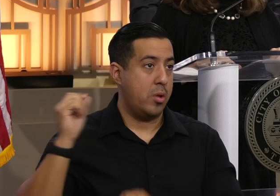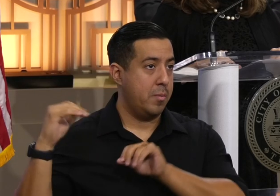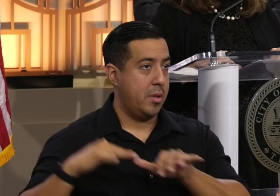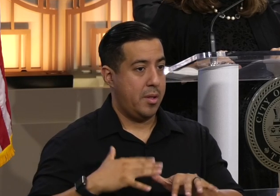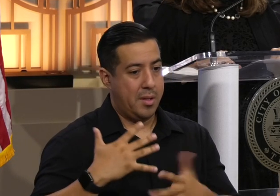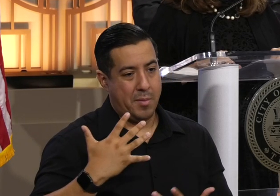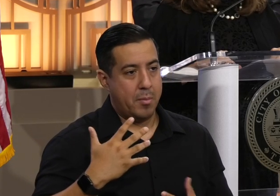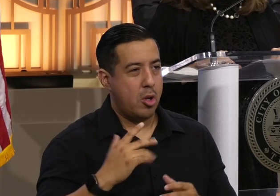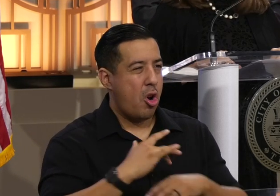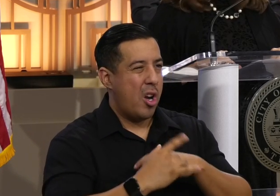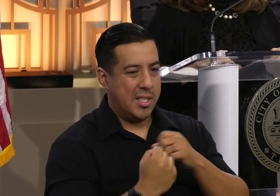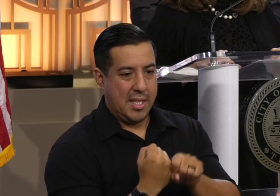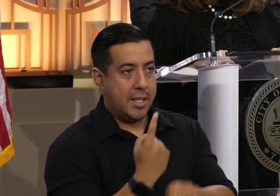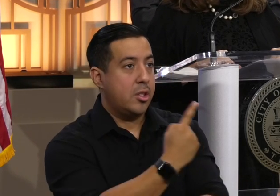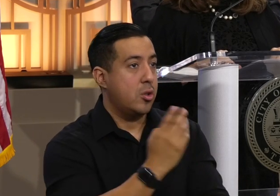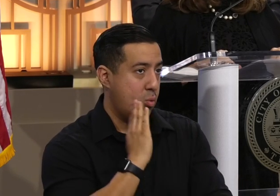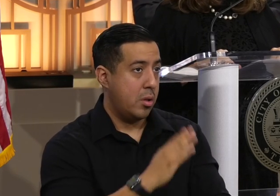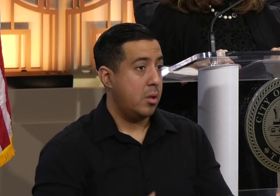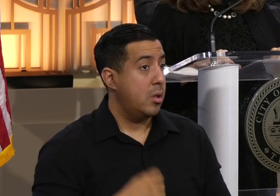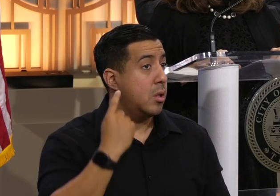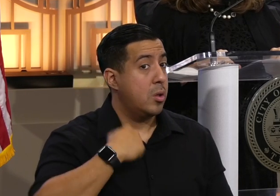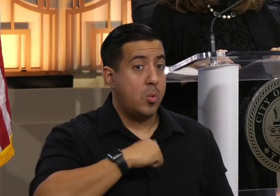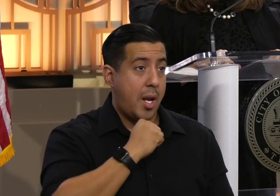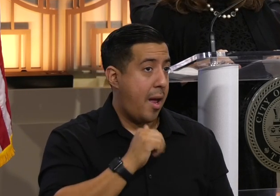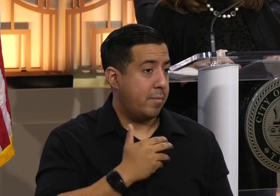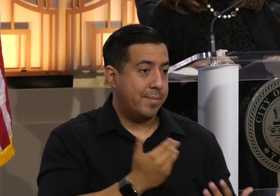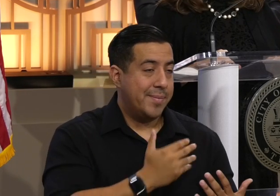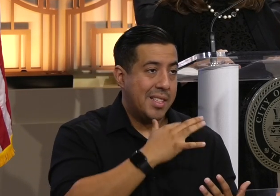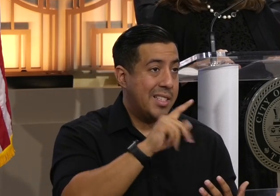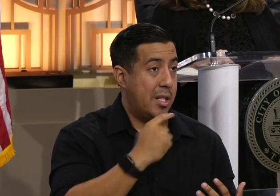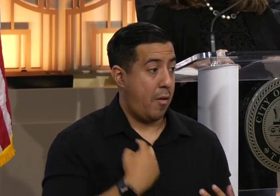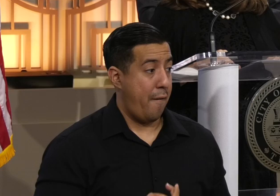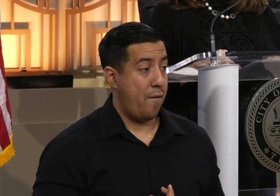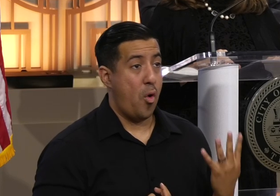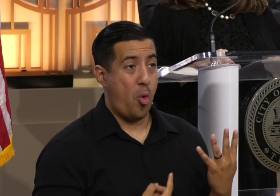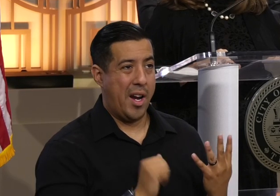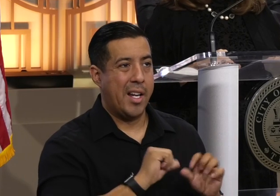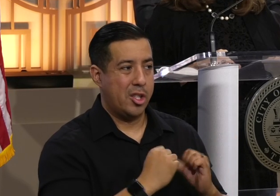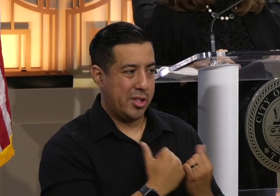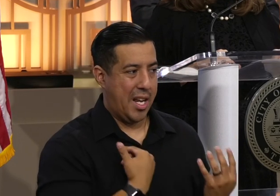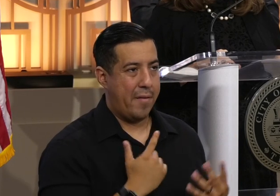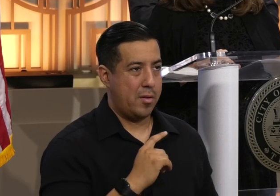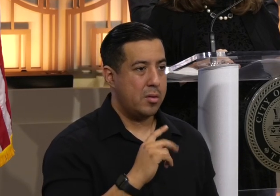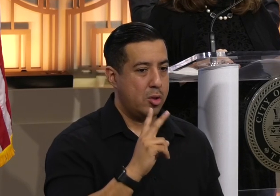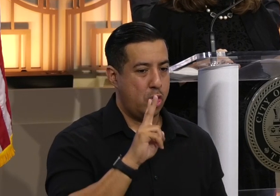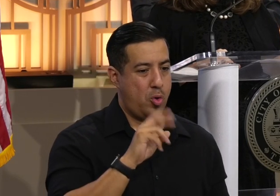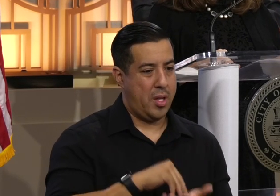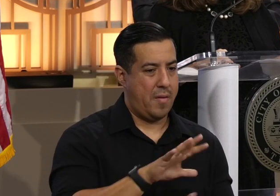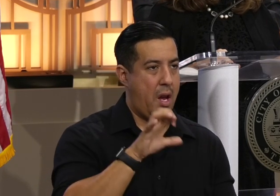by early next year. We're not quite halfway there. Right now, our four agencies have received about 2,500 Afghans.